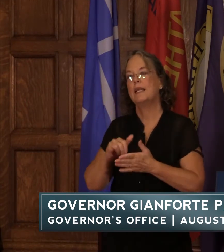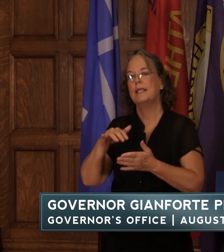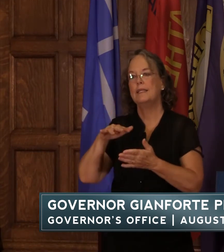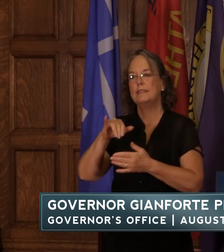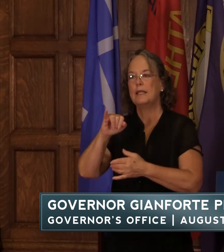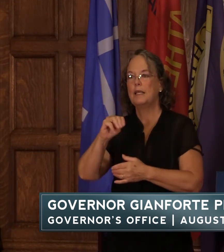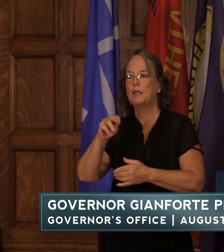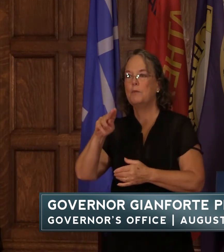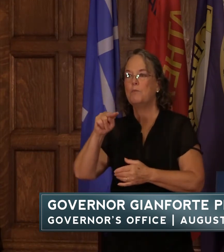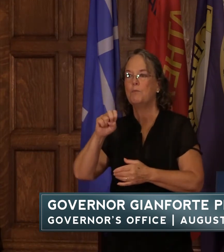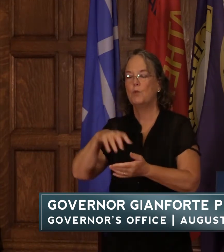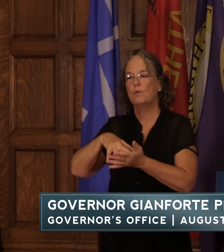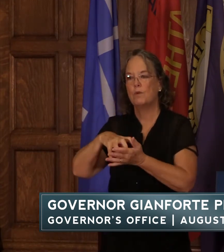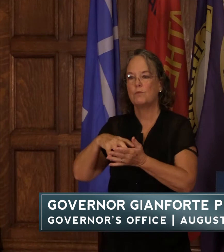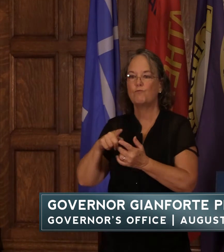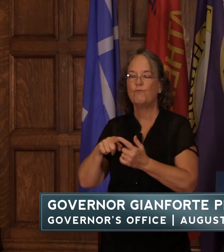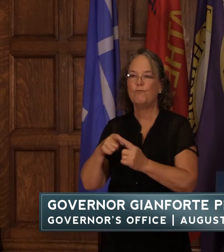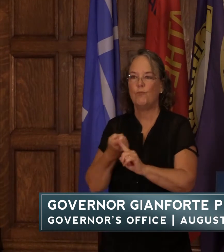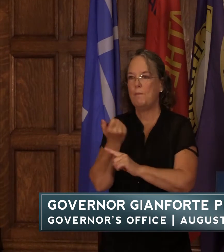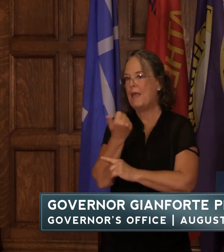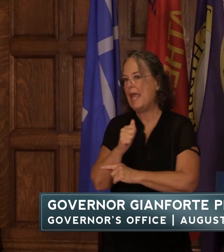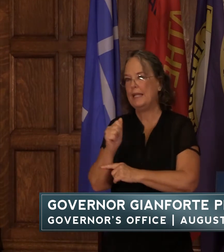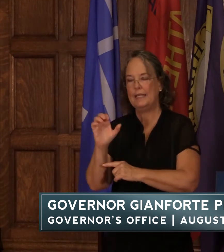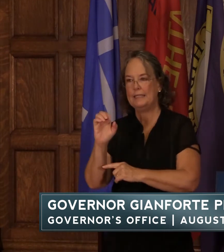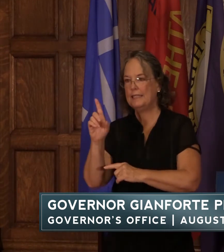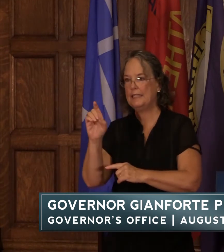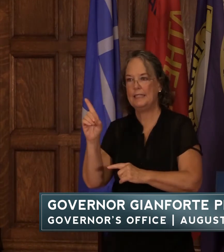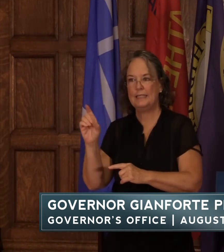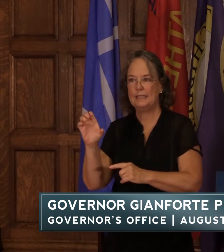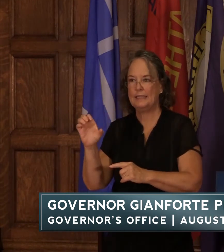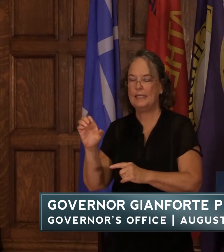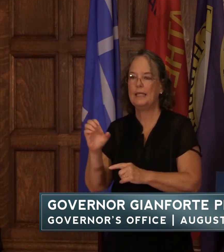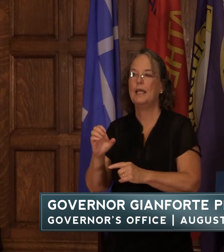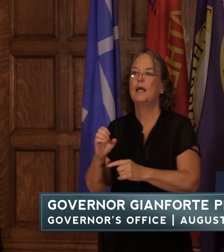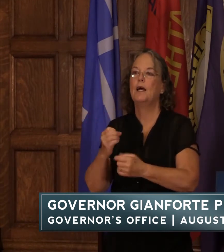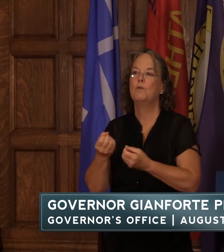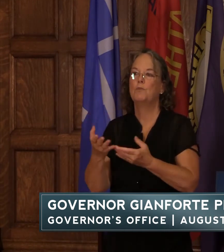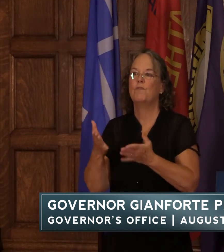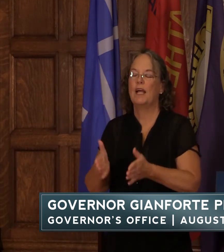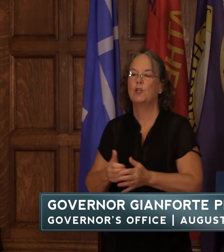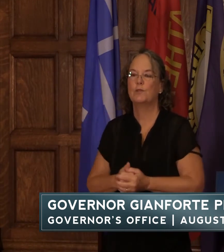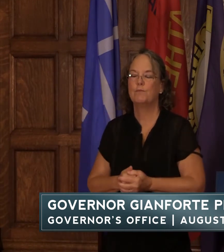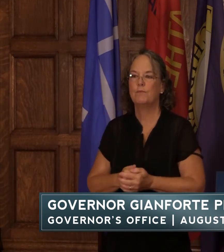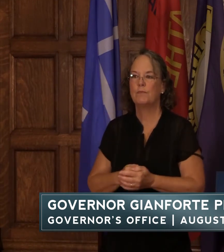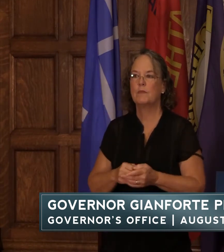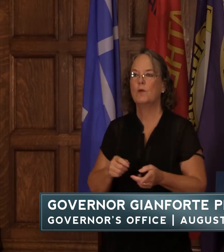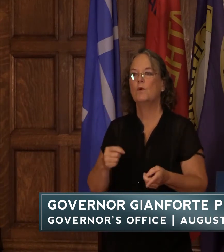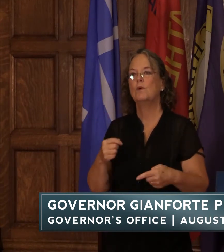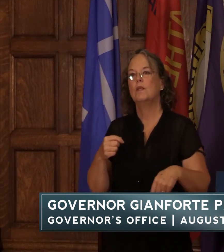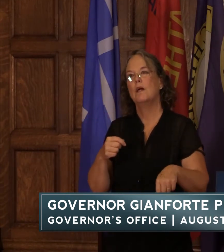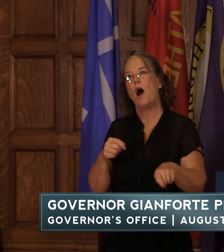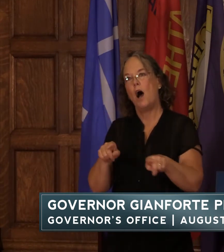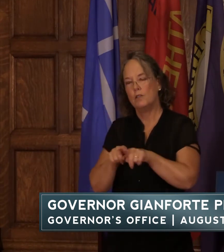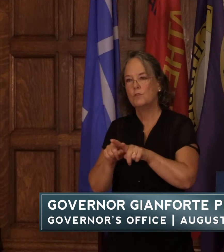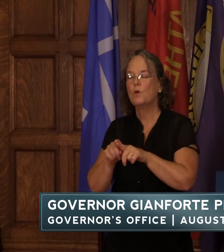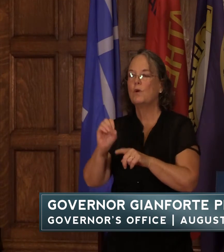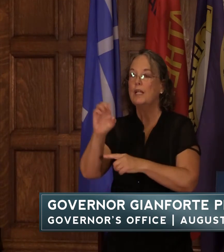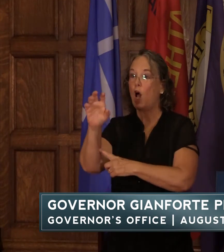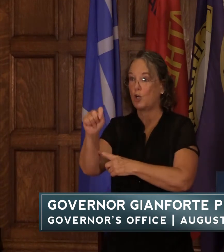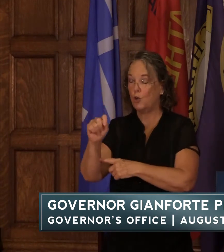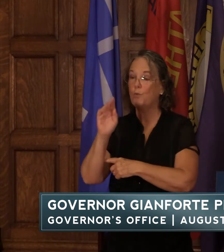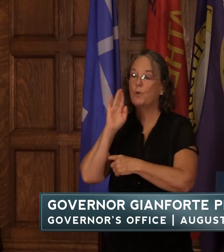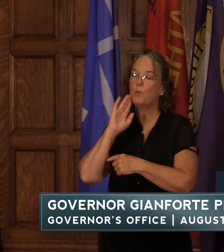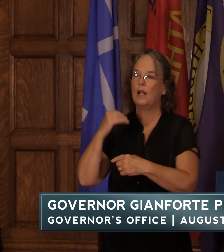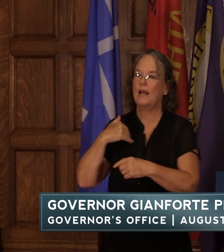19 provider the cdc is also looking forward to a mid-september rollout for an option to give booster doses those for